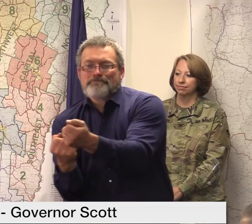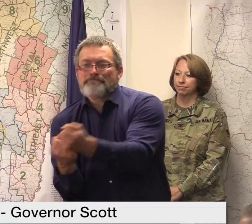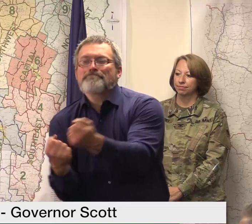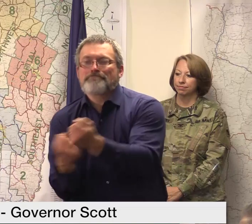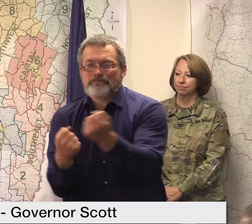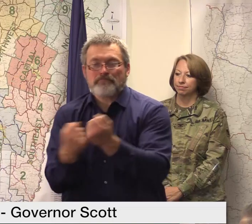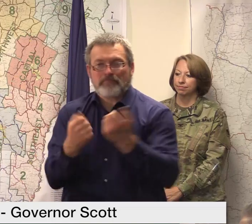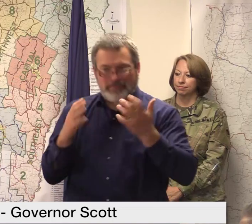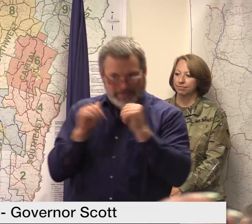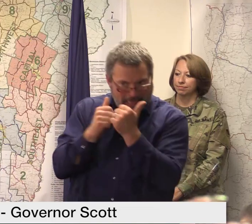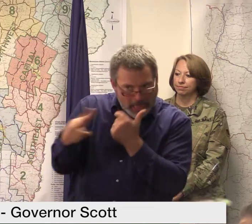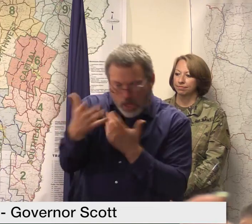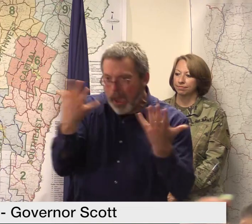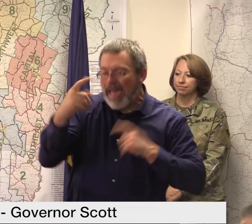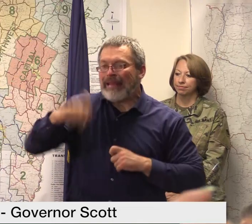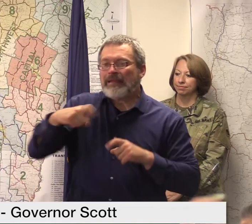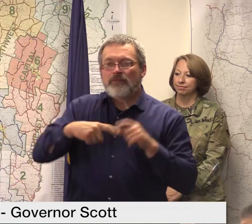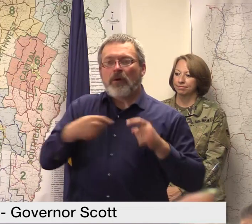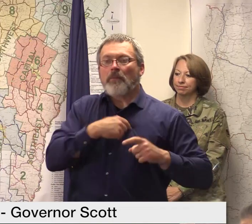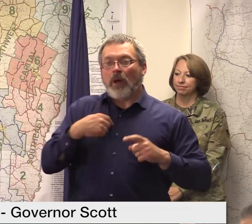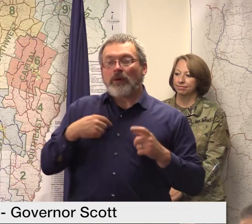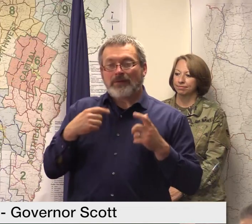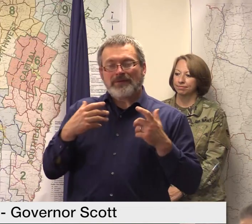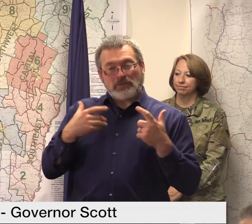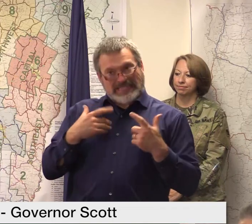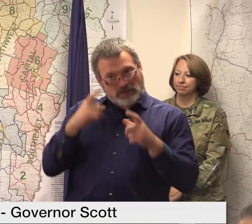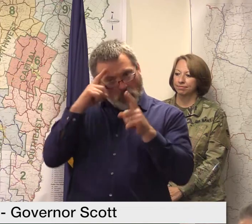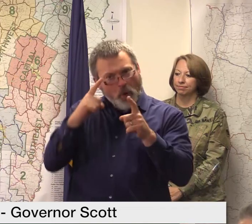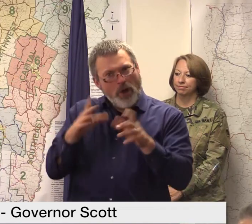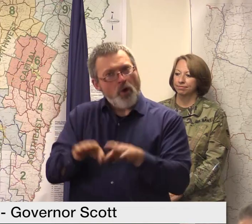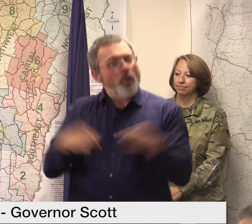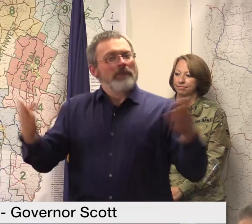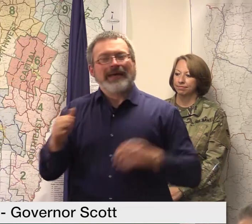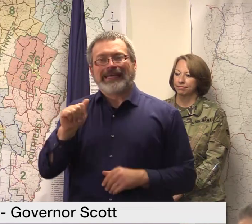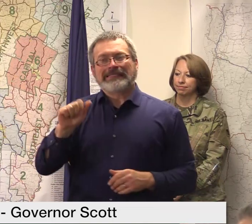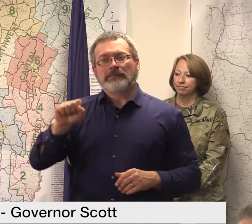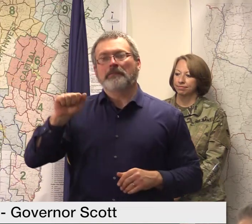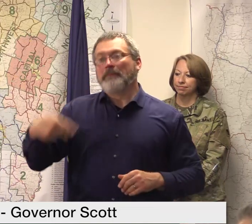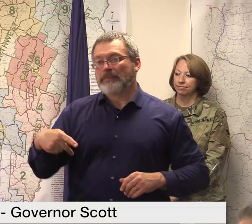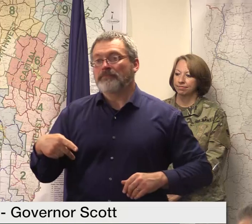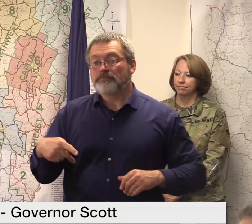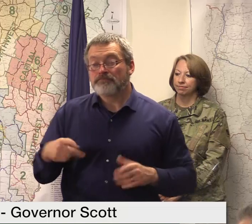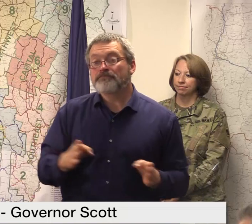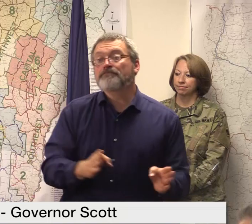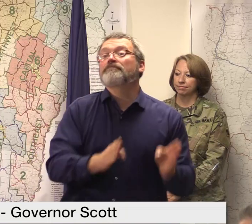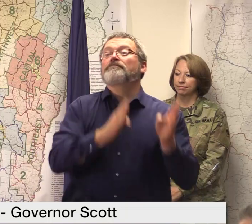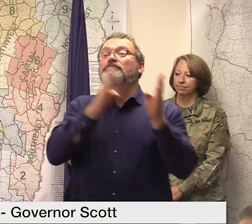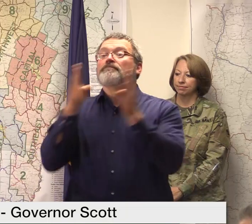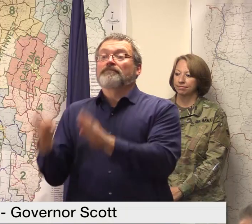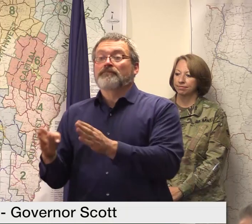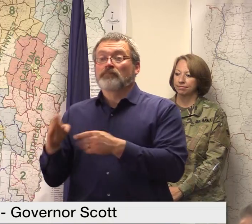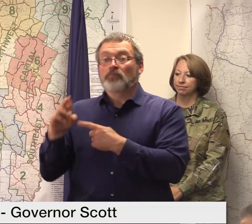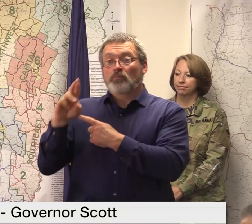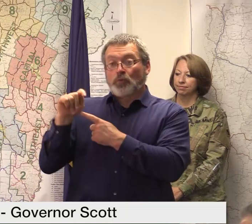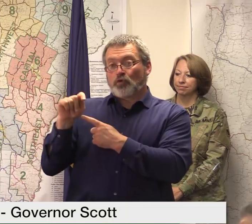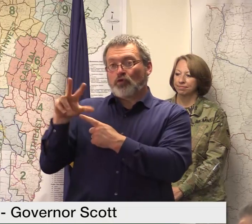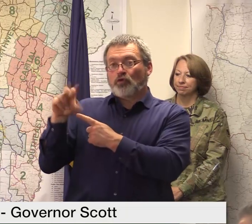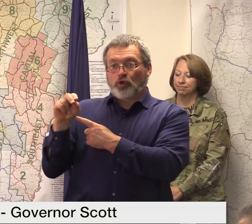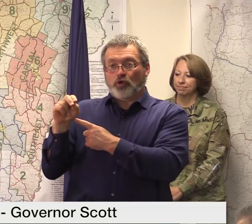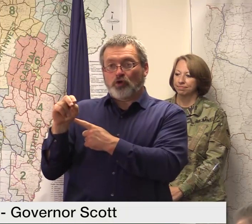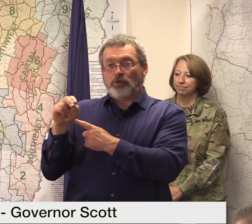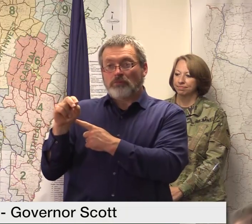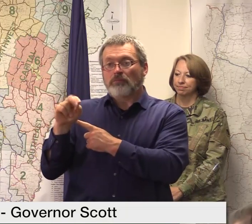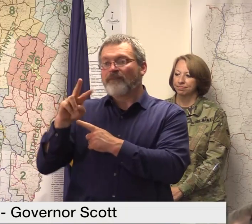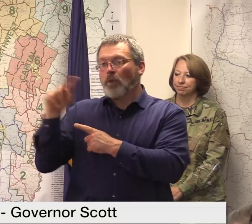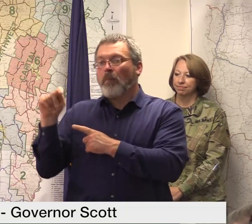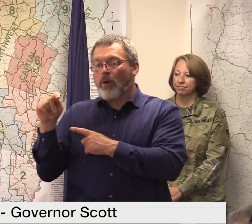or as quickly as possible we will do that vermont 30 at bridge 42 in jamaica between vermont